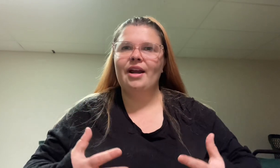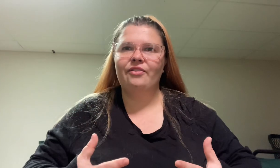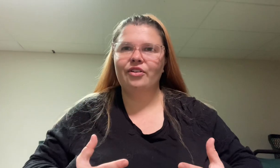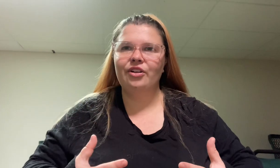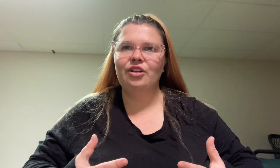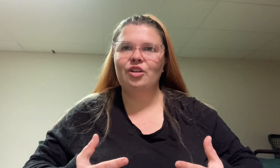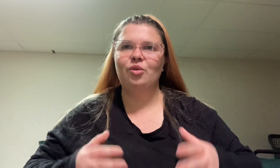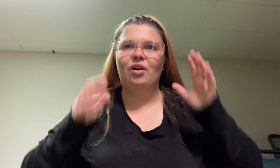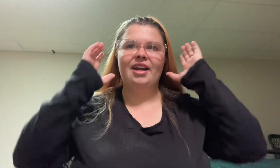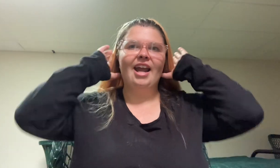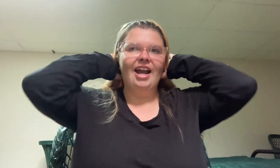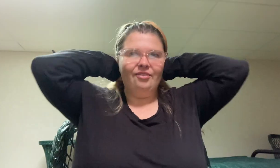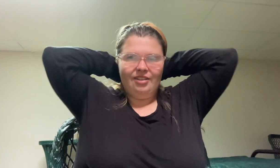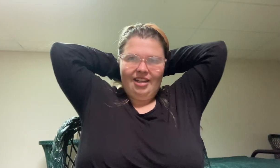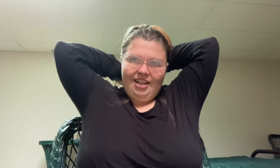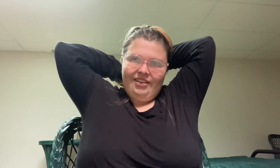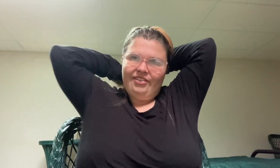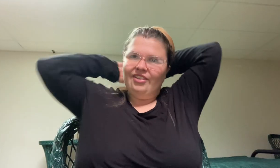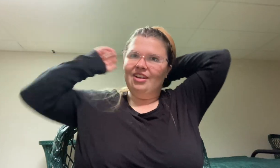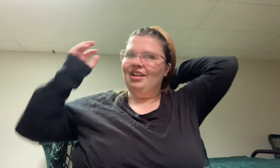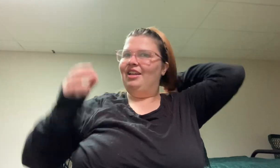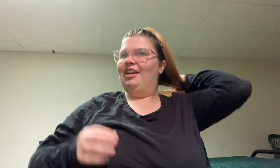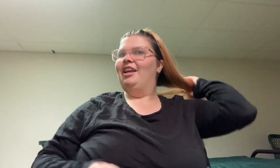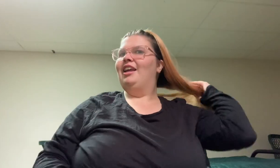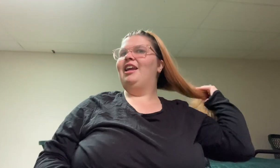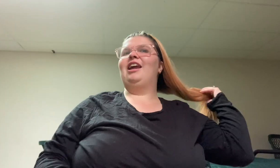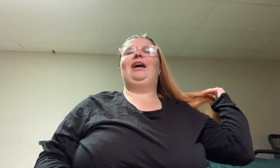you want to have in life and